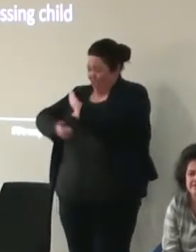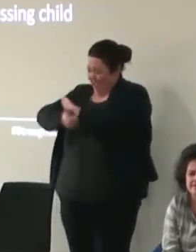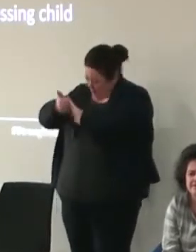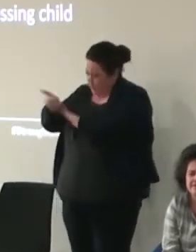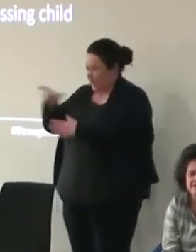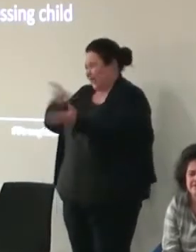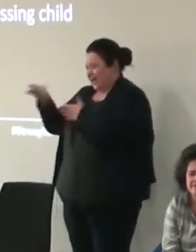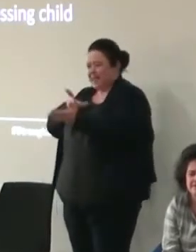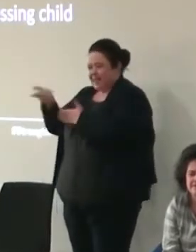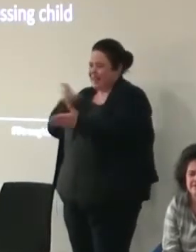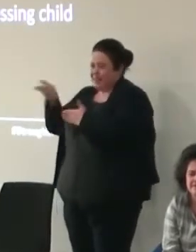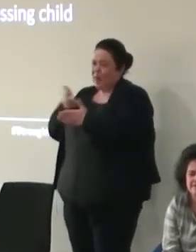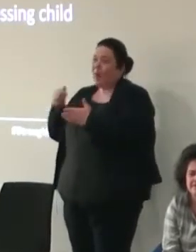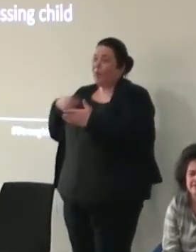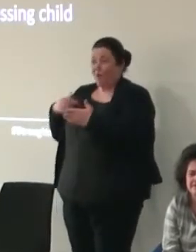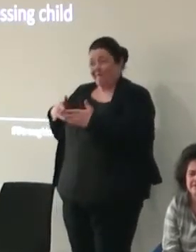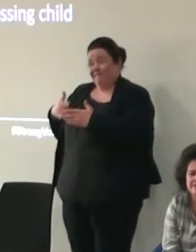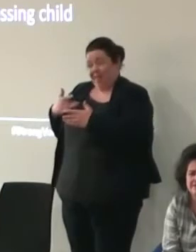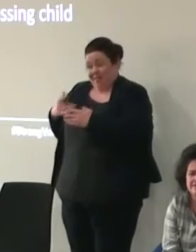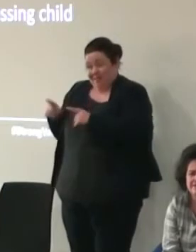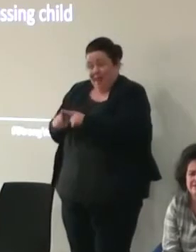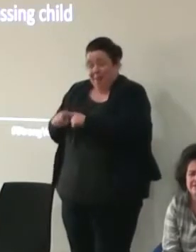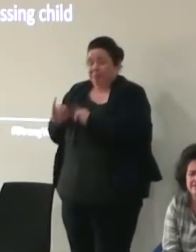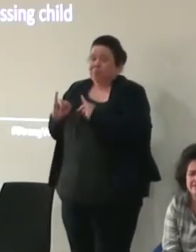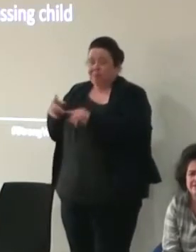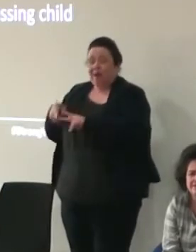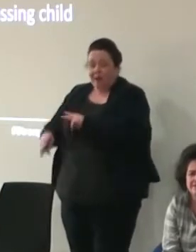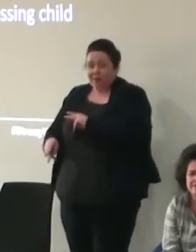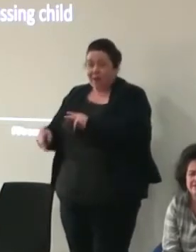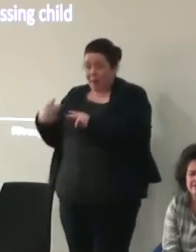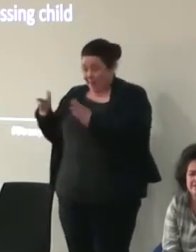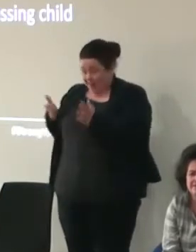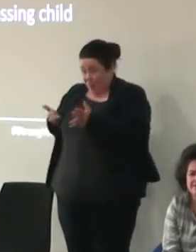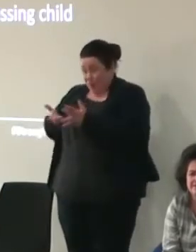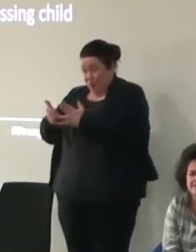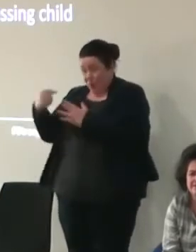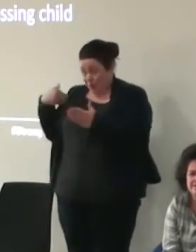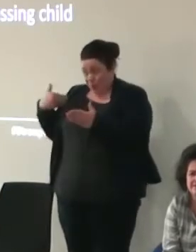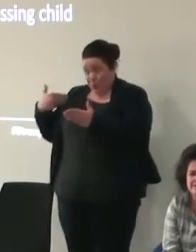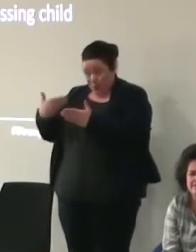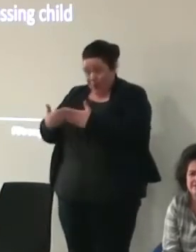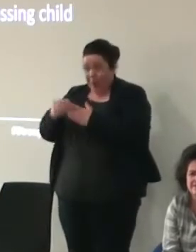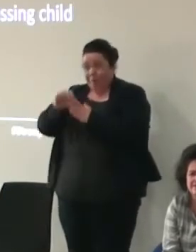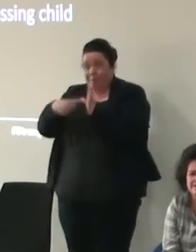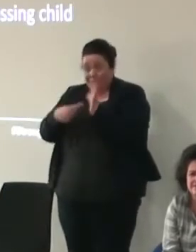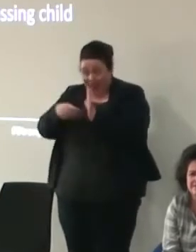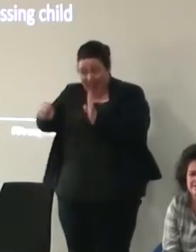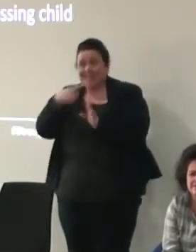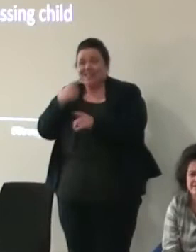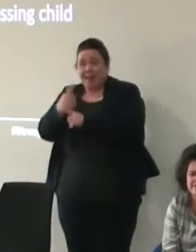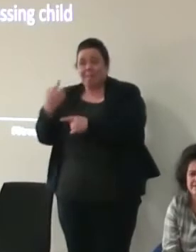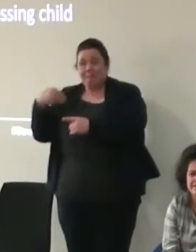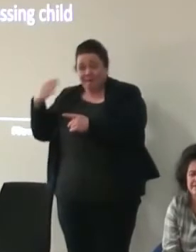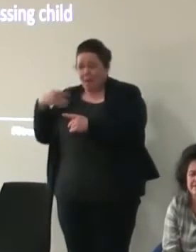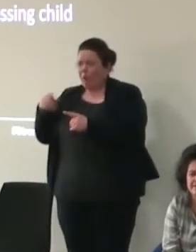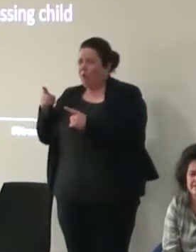this kind of work so we all feel those cuts I think and we've definitely felt them through this program as Pat alluded to before you know people disappearing in the middle